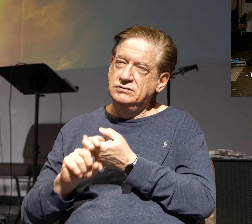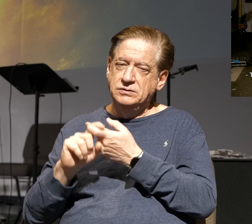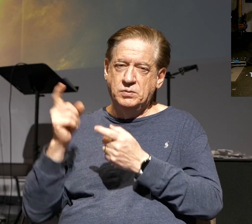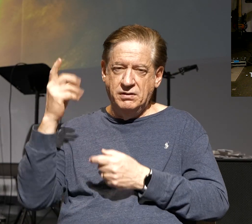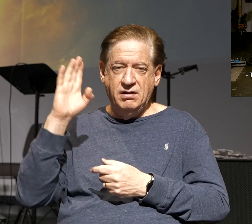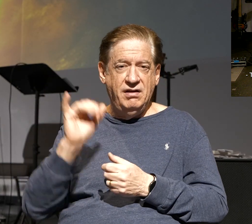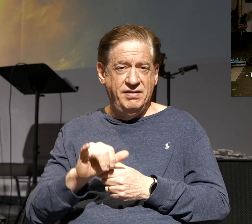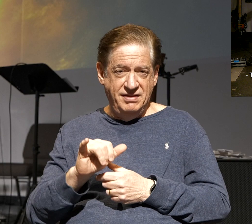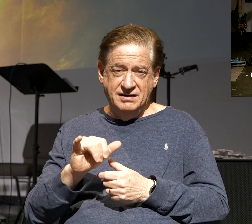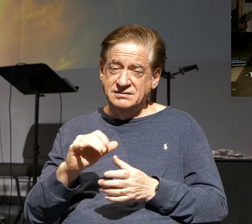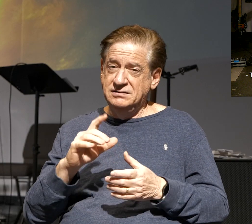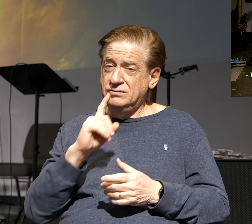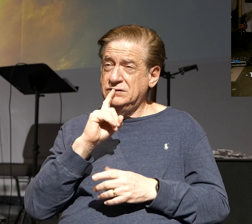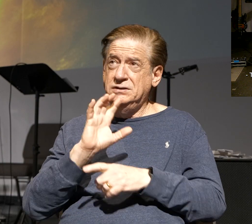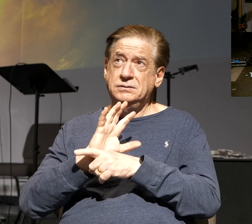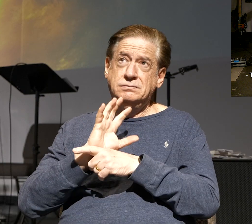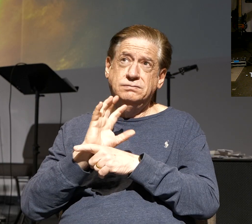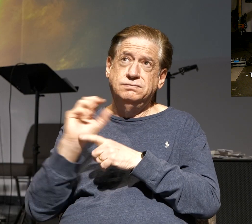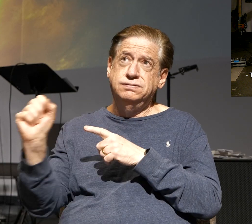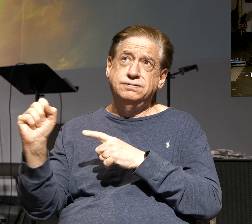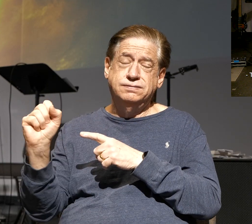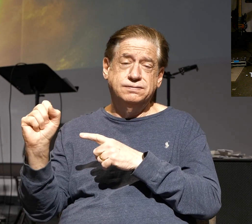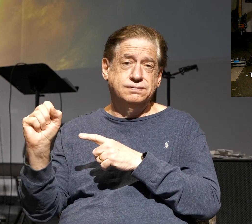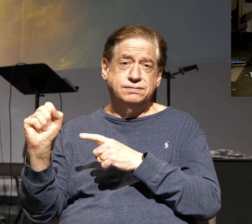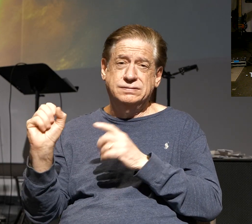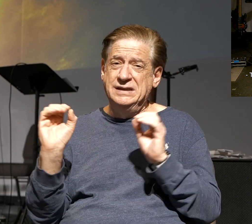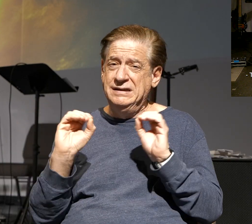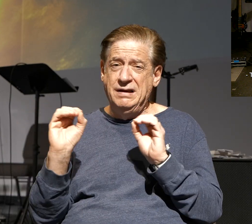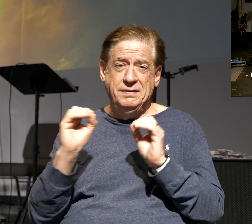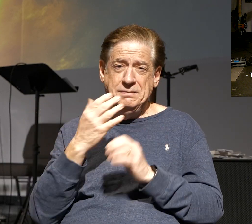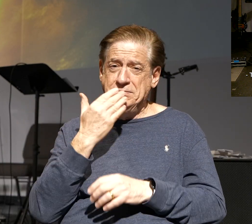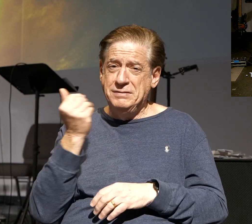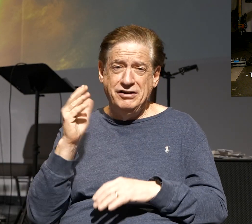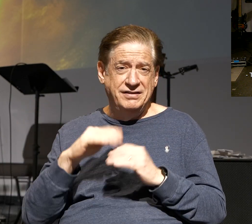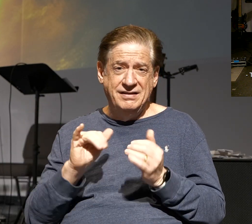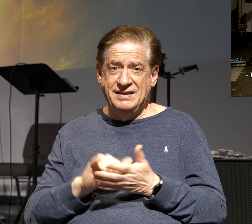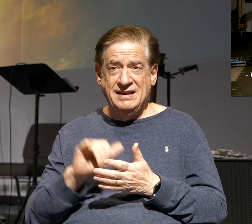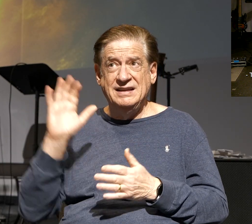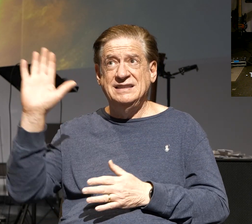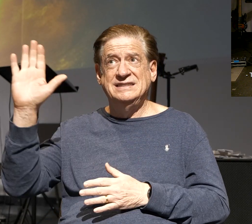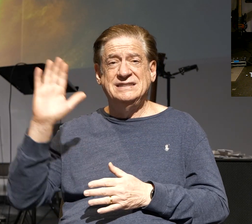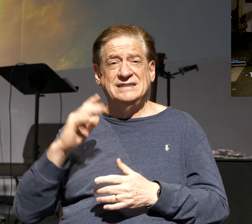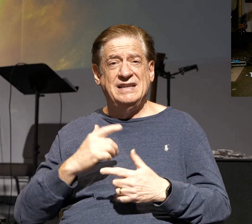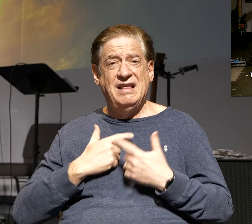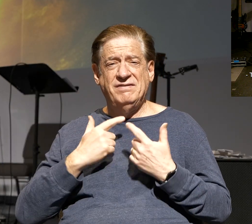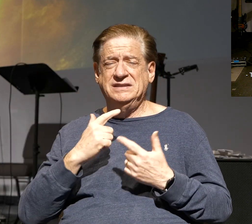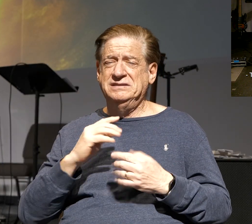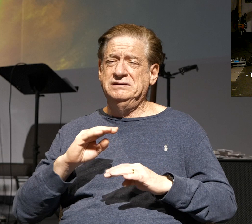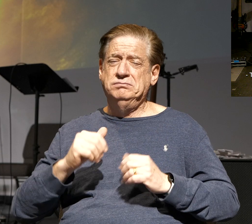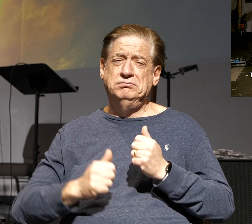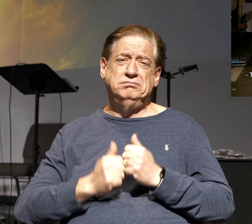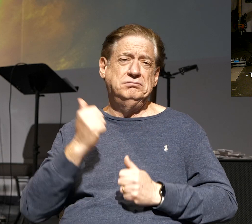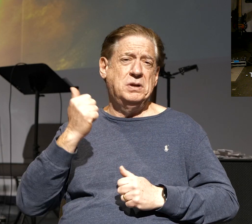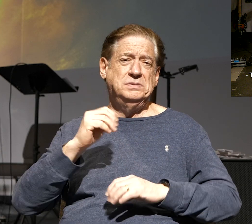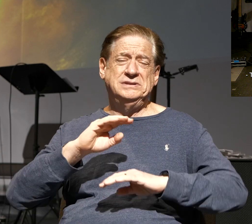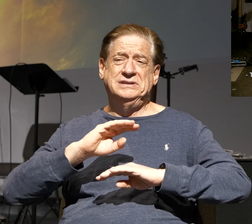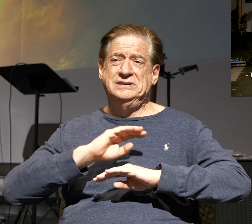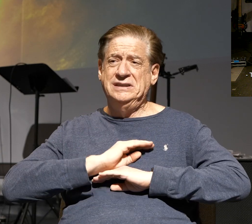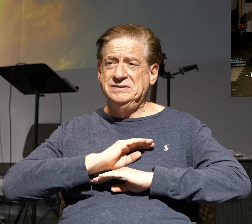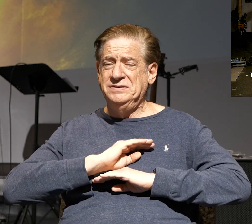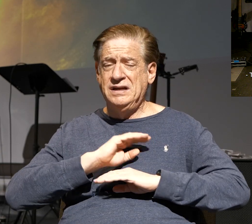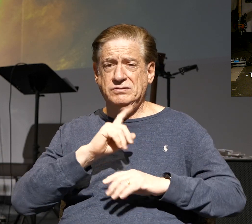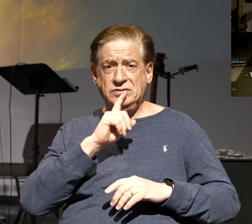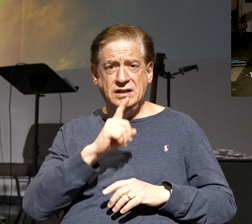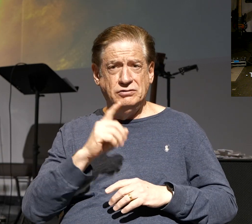say, that is out of this world. There's nothing better than that. It is life's most satisfying reality. It's to know the true and